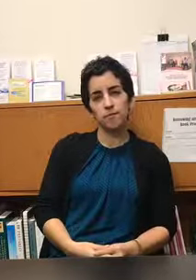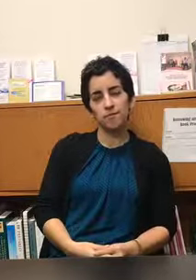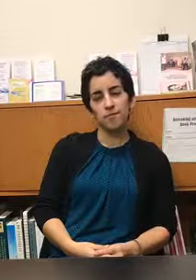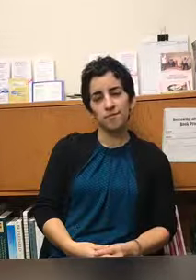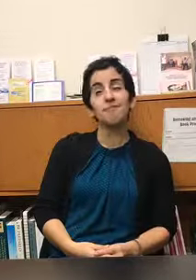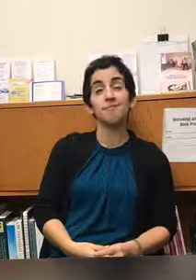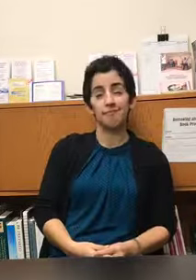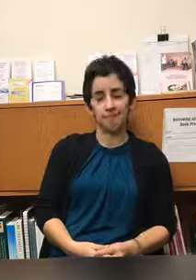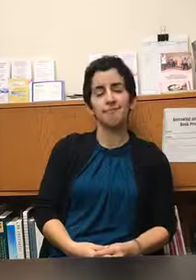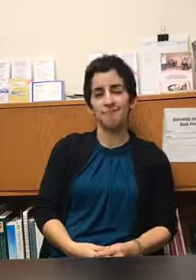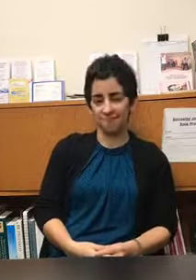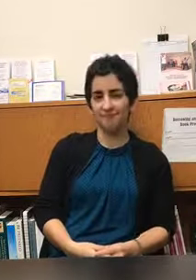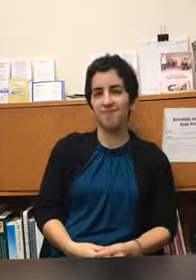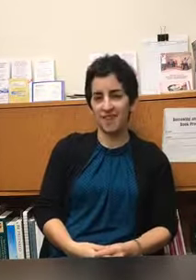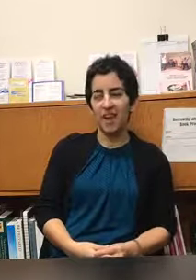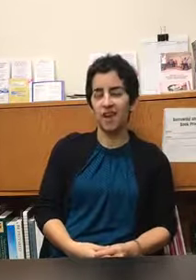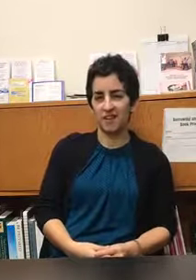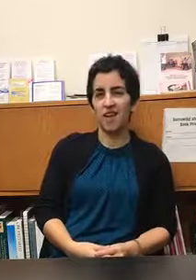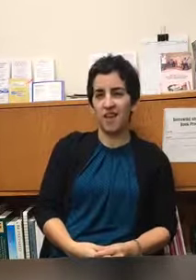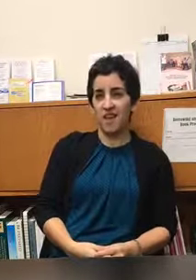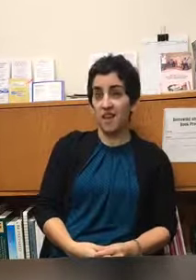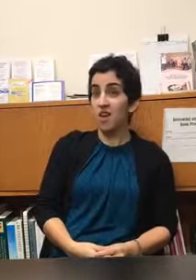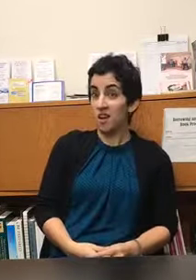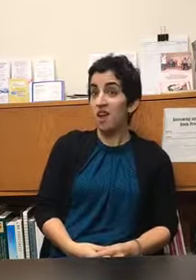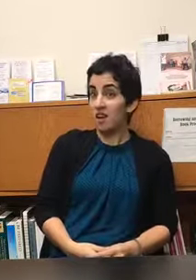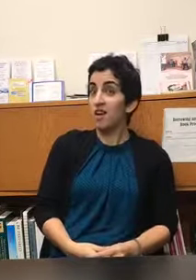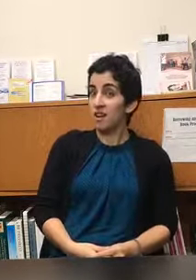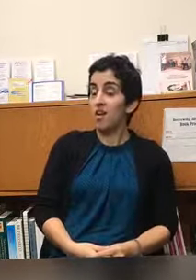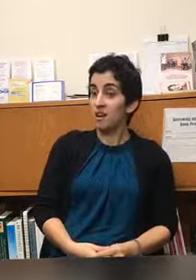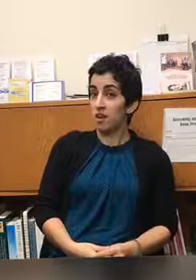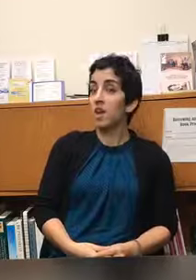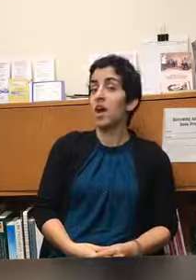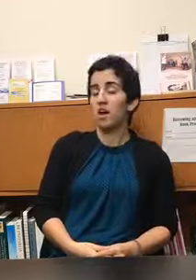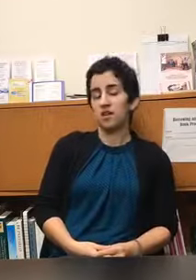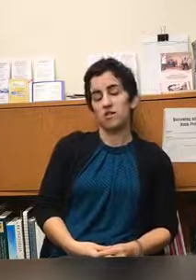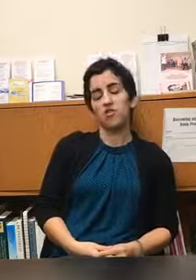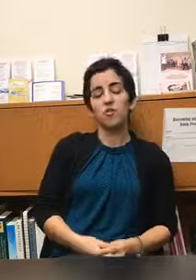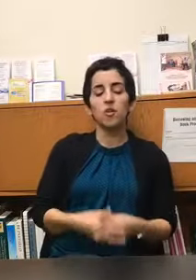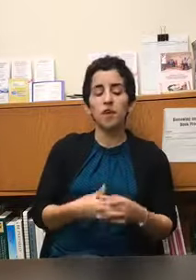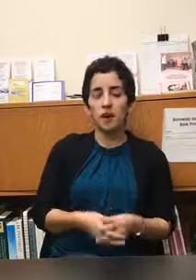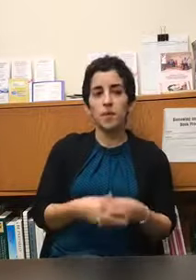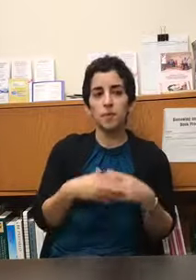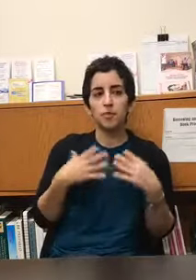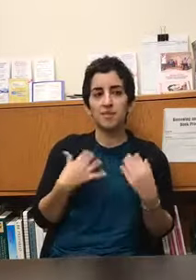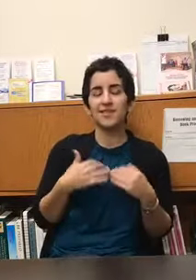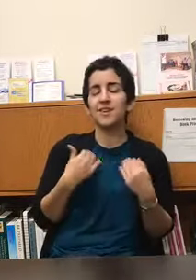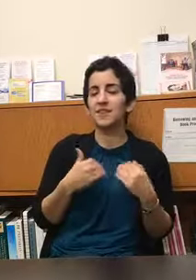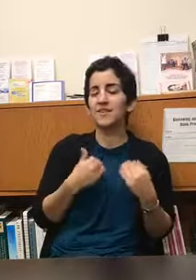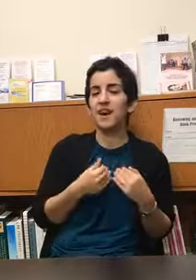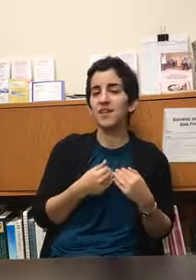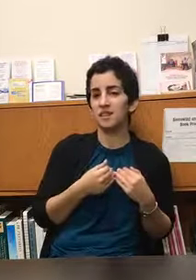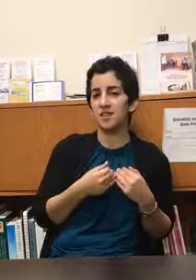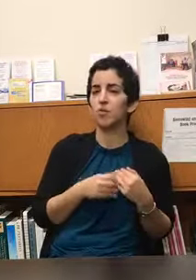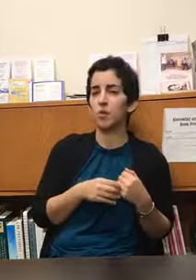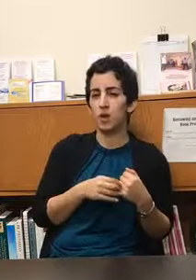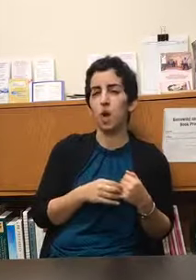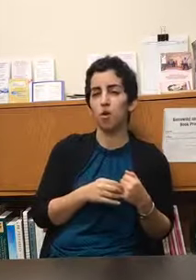into mindfulness practice or meditation practice yes so for a lot of people to sit in silence is really hard